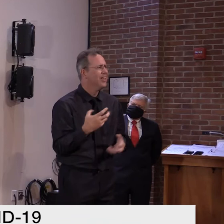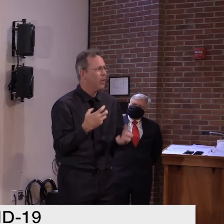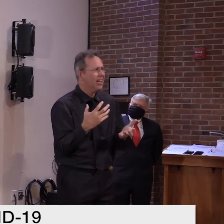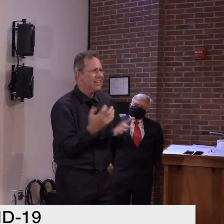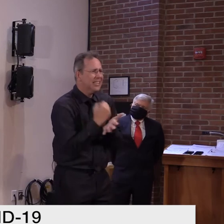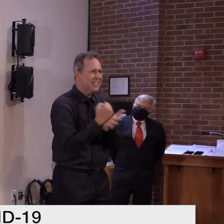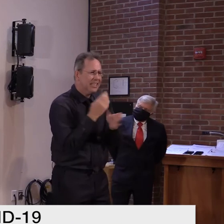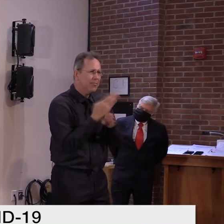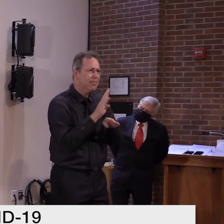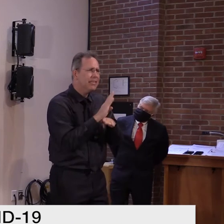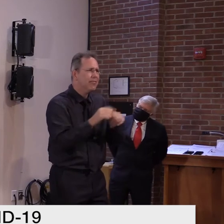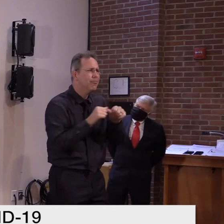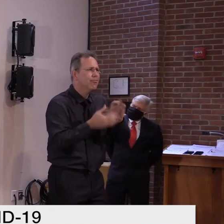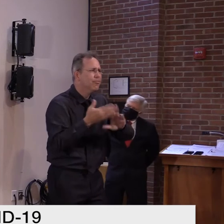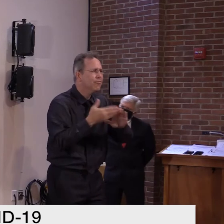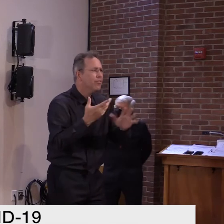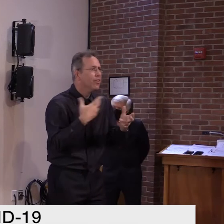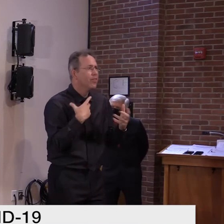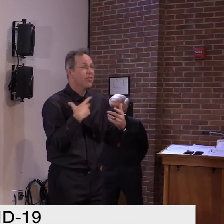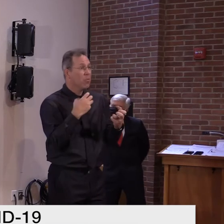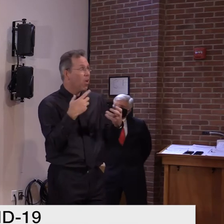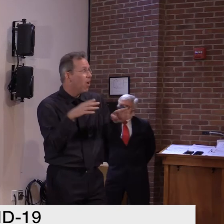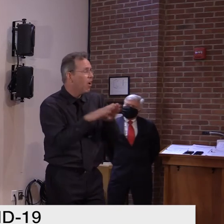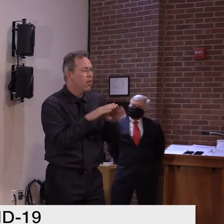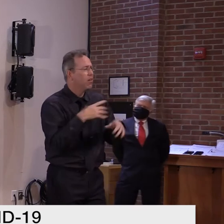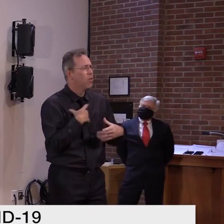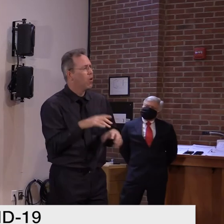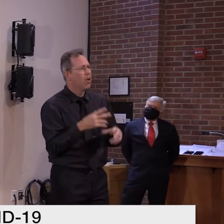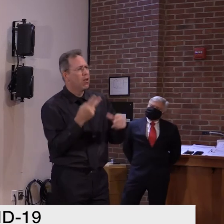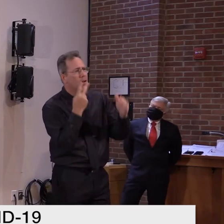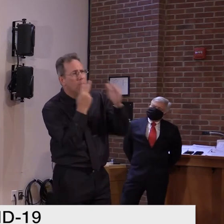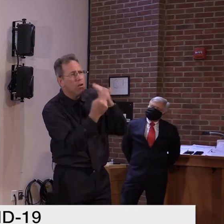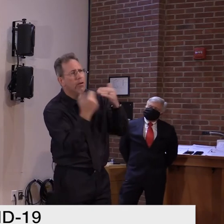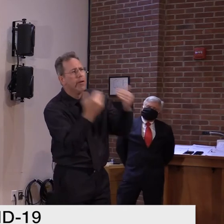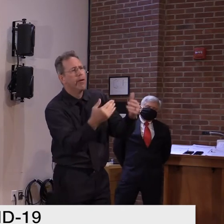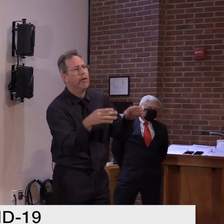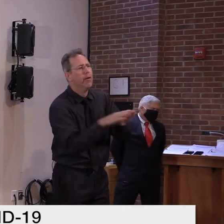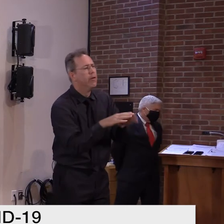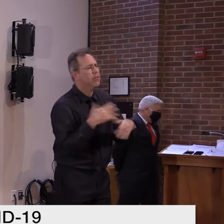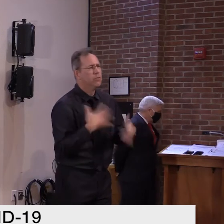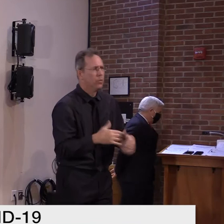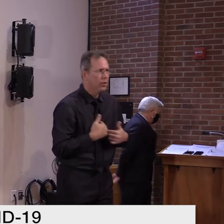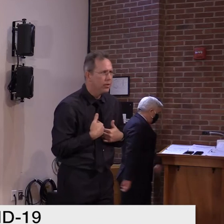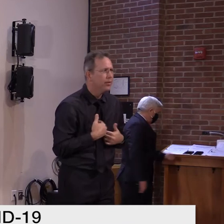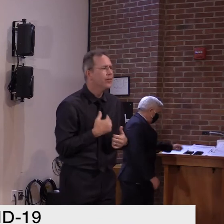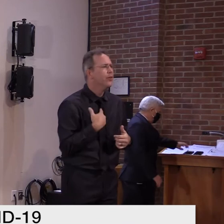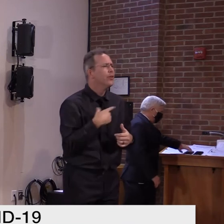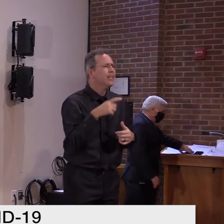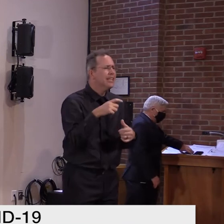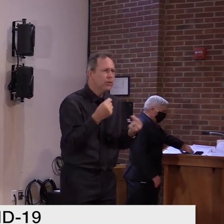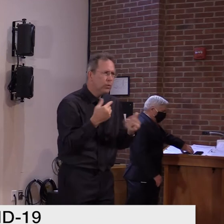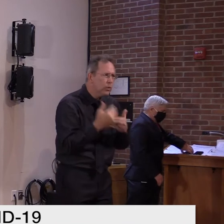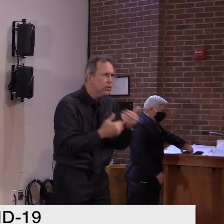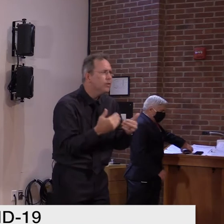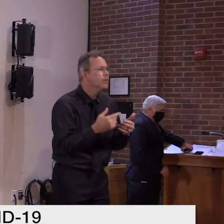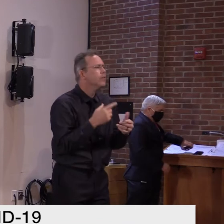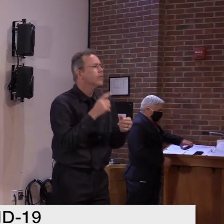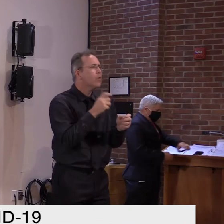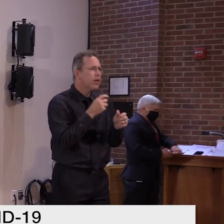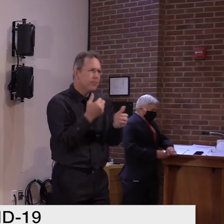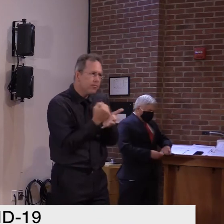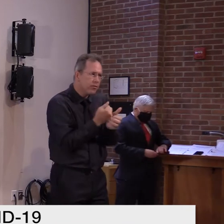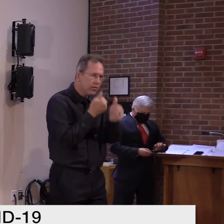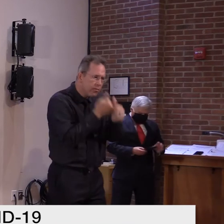think it's necessary at this point in time and, uh, again, the quicker we comply, the quicker we get this under